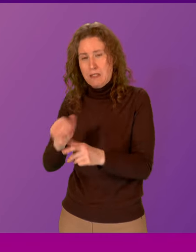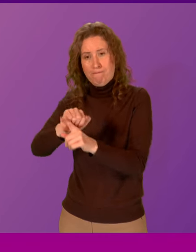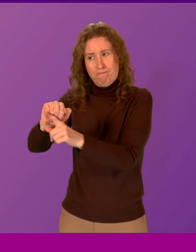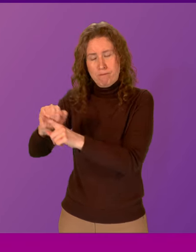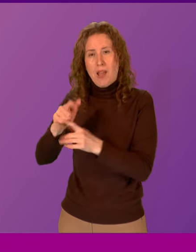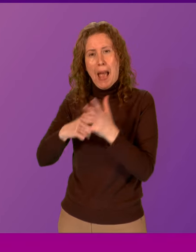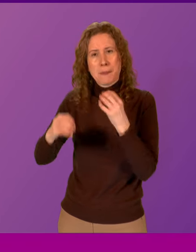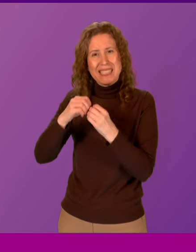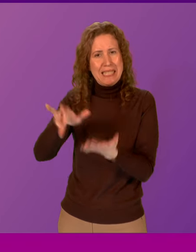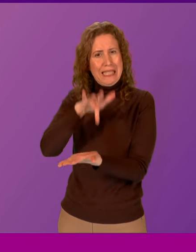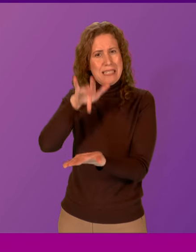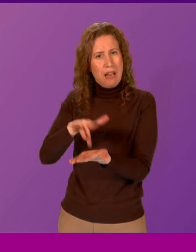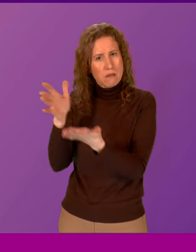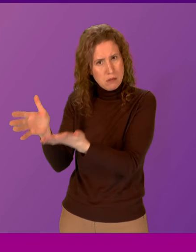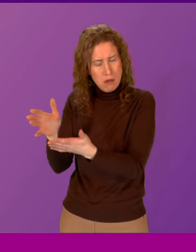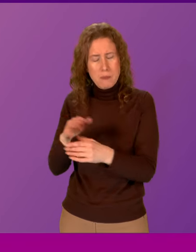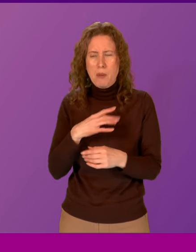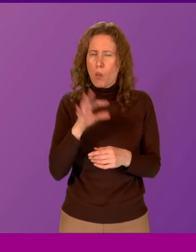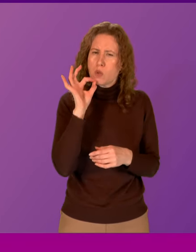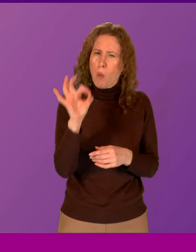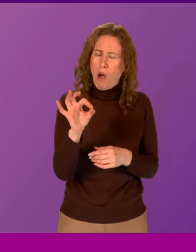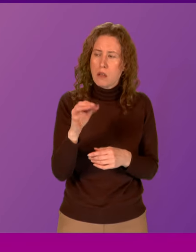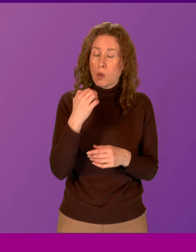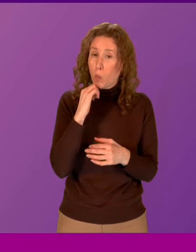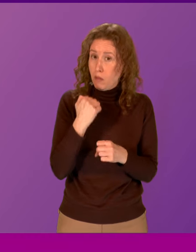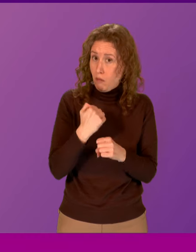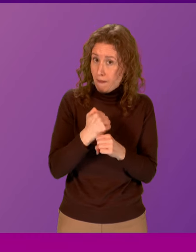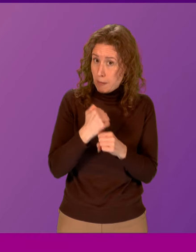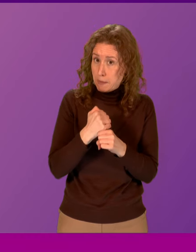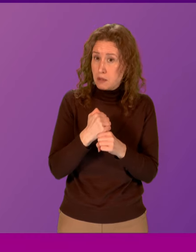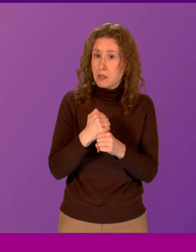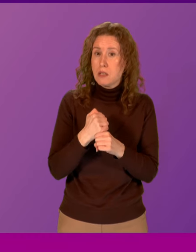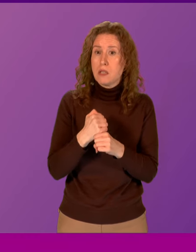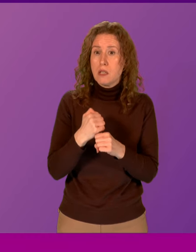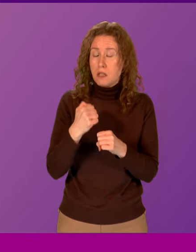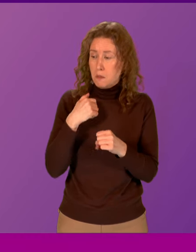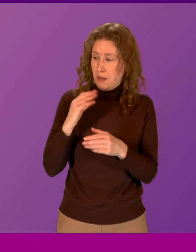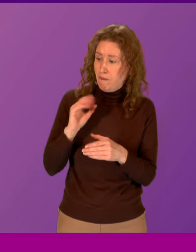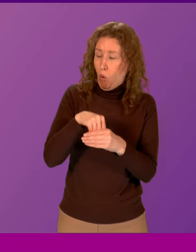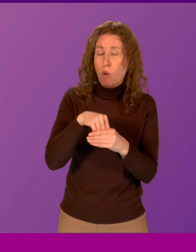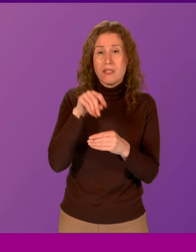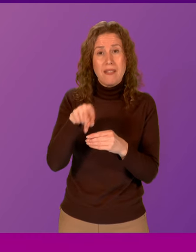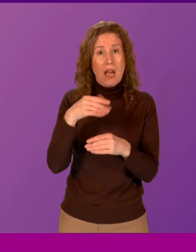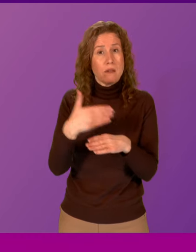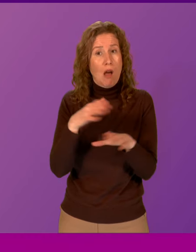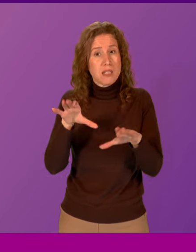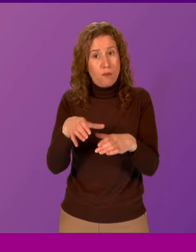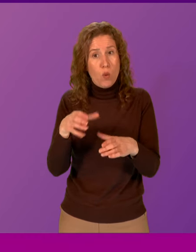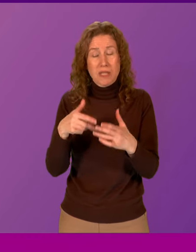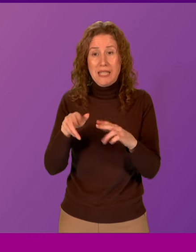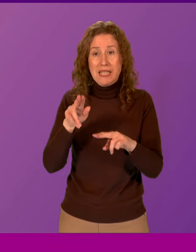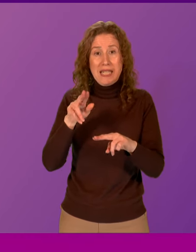of Aberdeen City Centre. Can I ask him if the Government would serve in such a task force if it